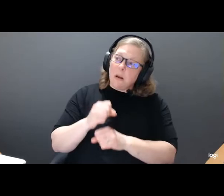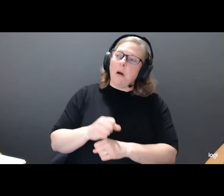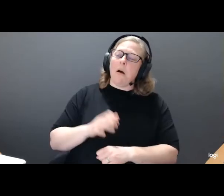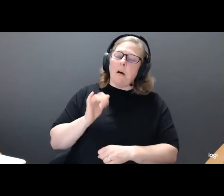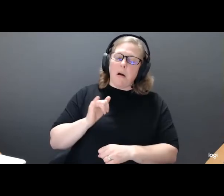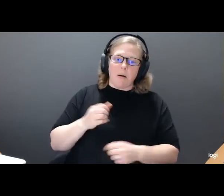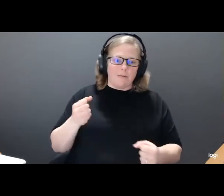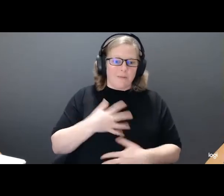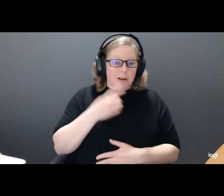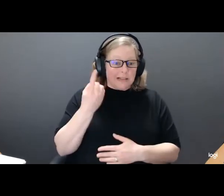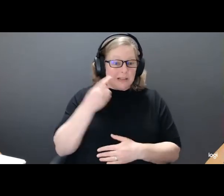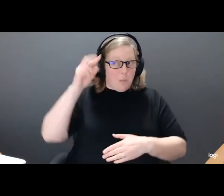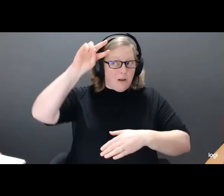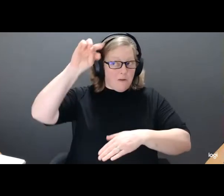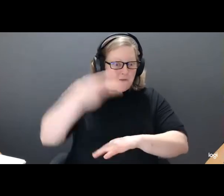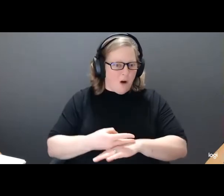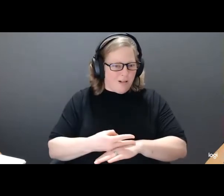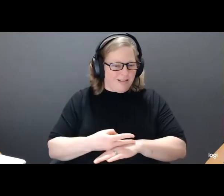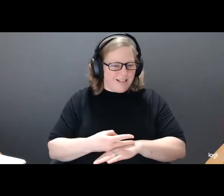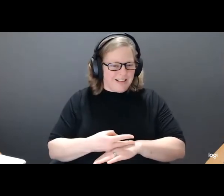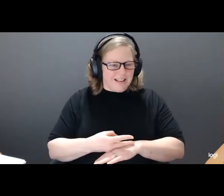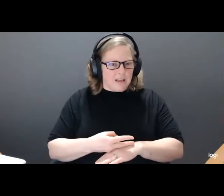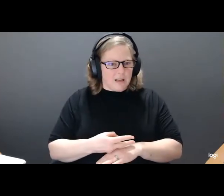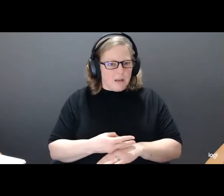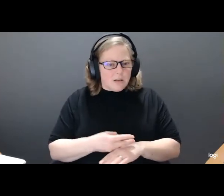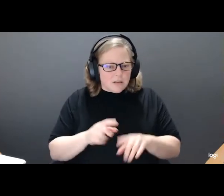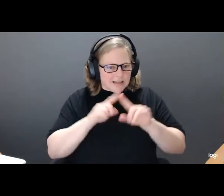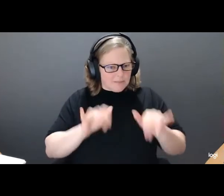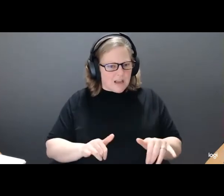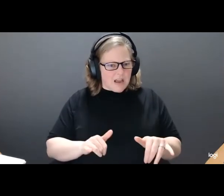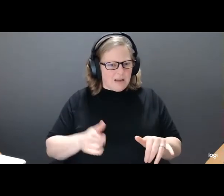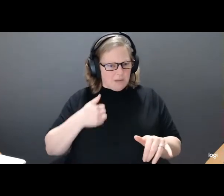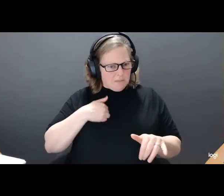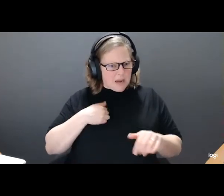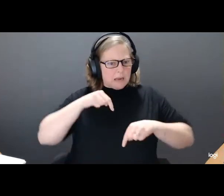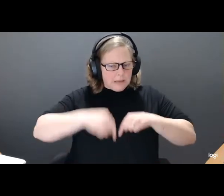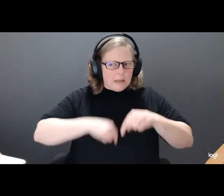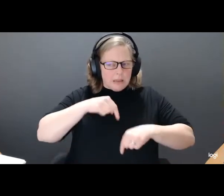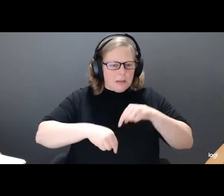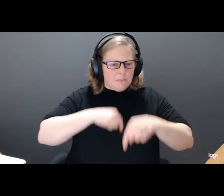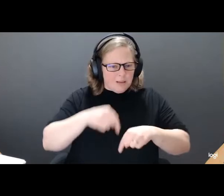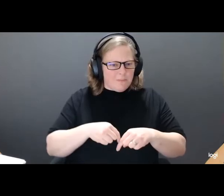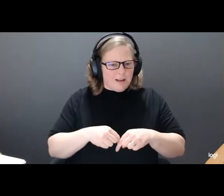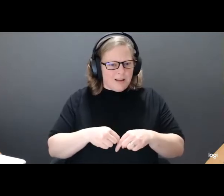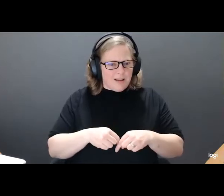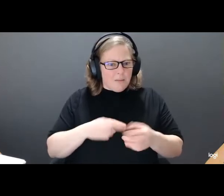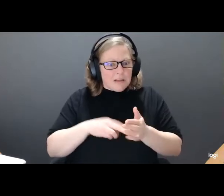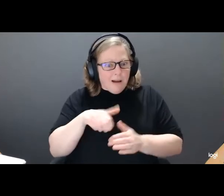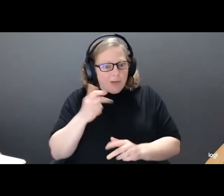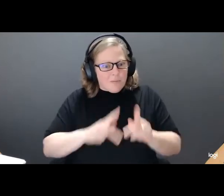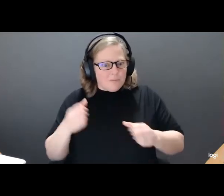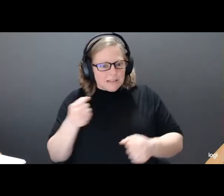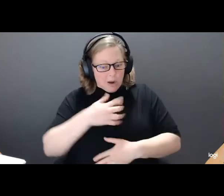Well, the way I walked by that point made people afraid that I was going to fall. I was